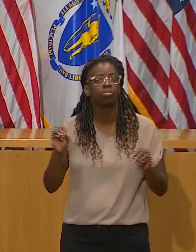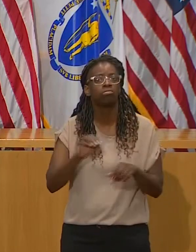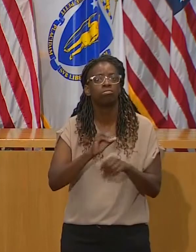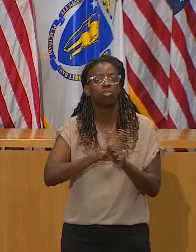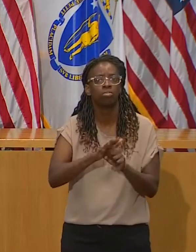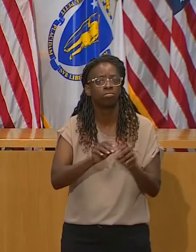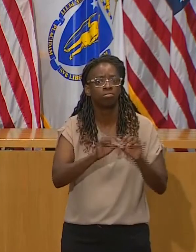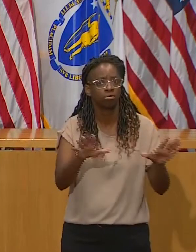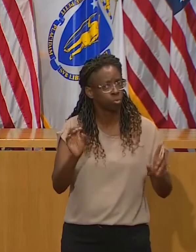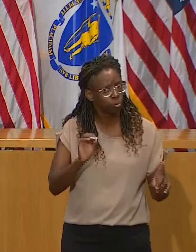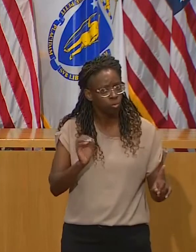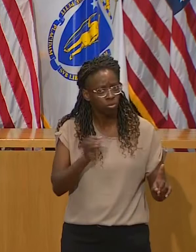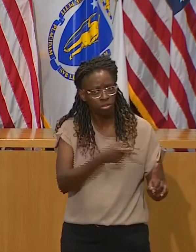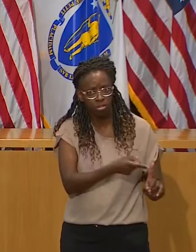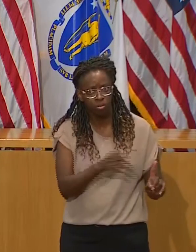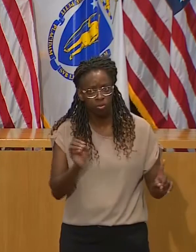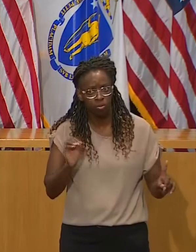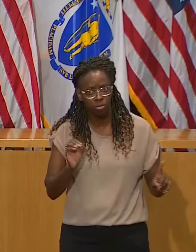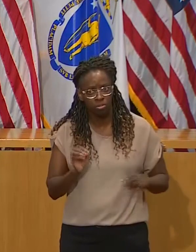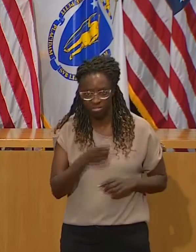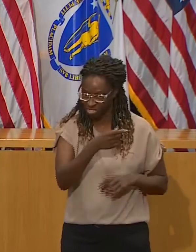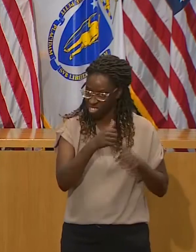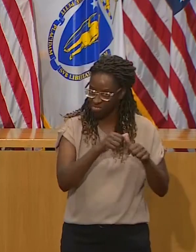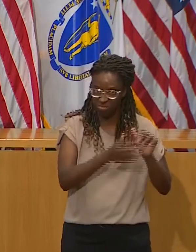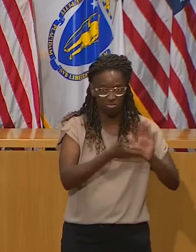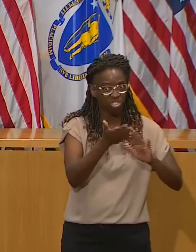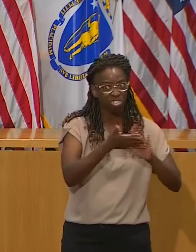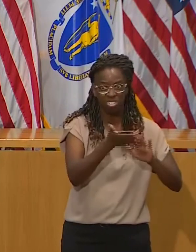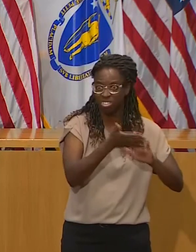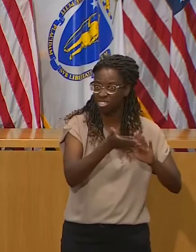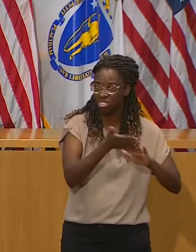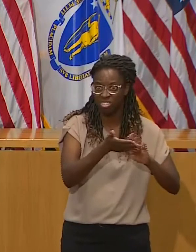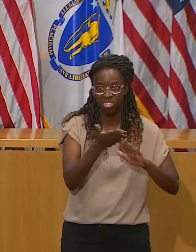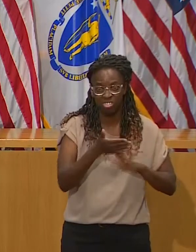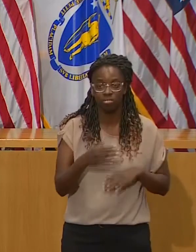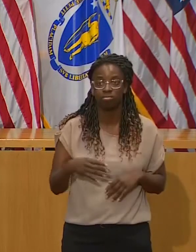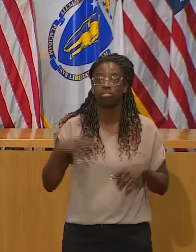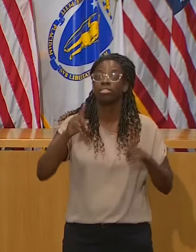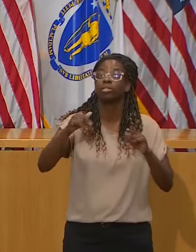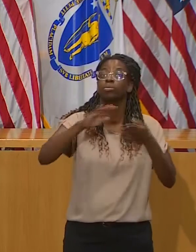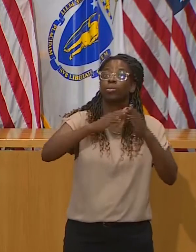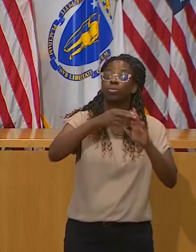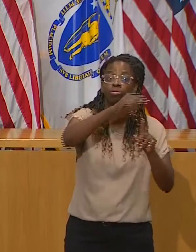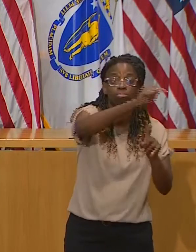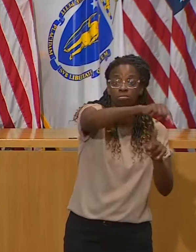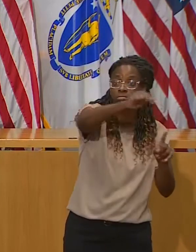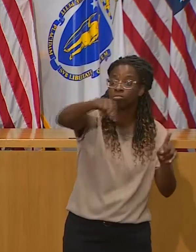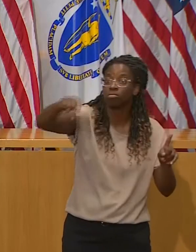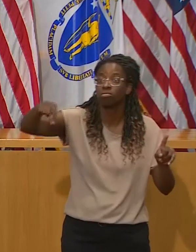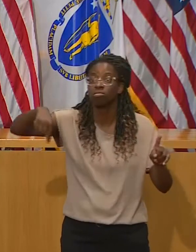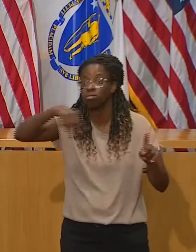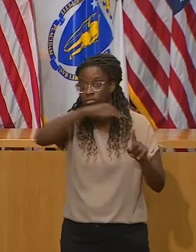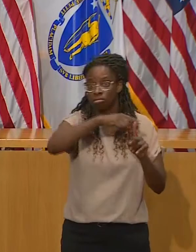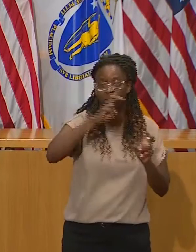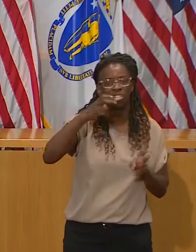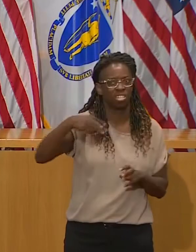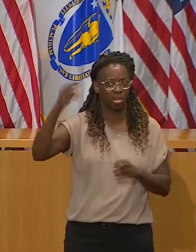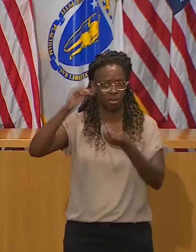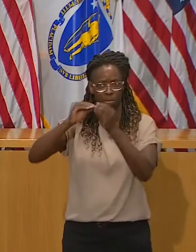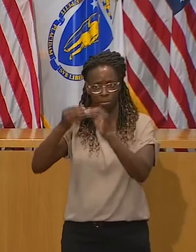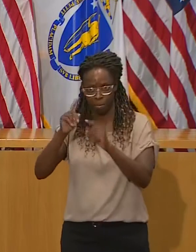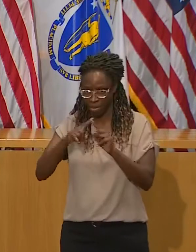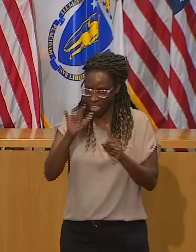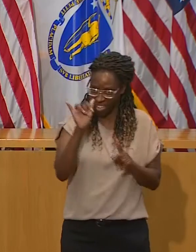-risk communities. And they serve primarily people of color. They have almost 30